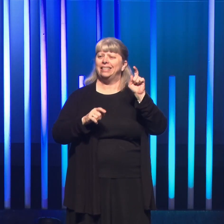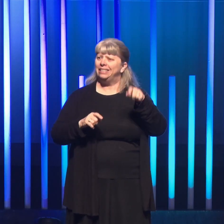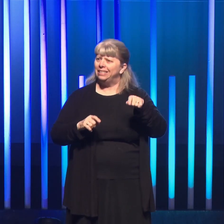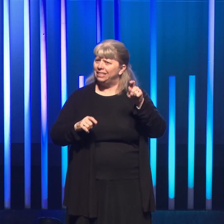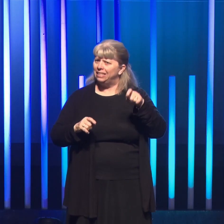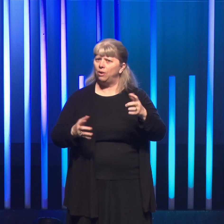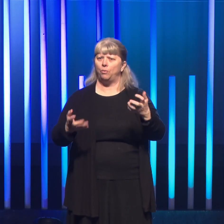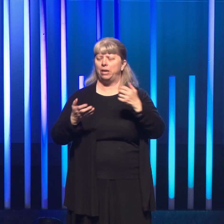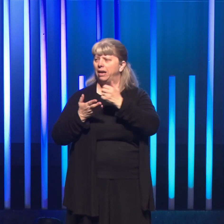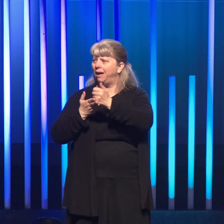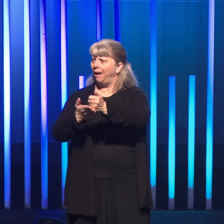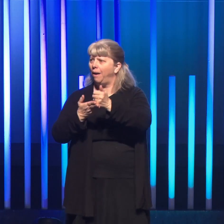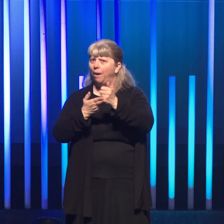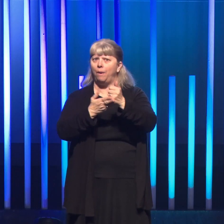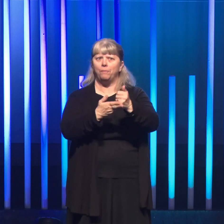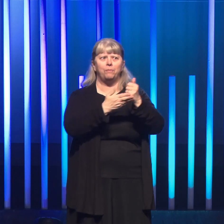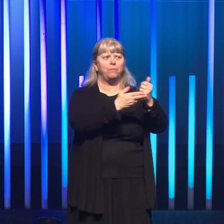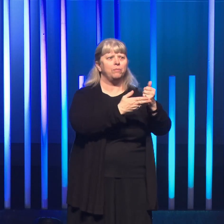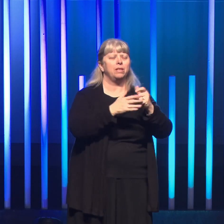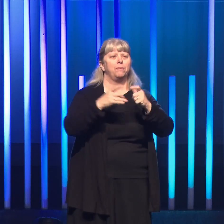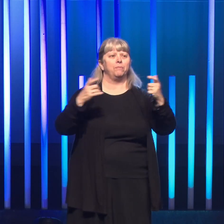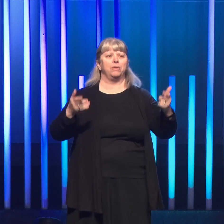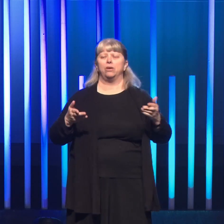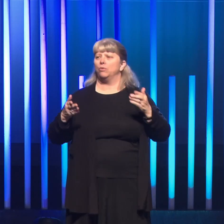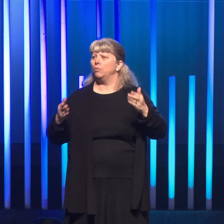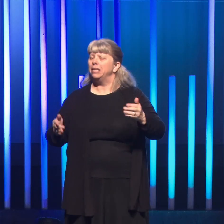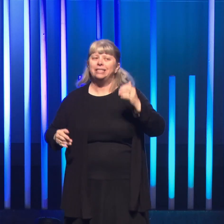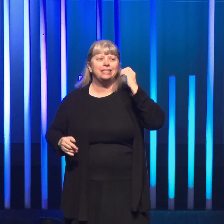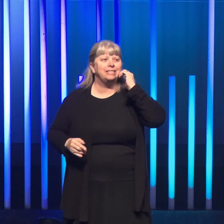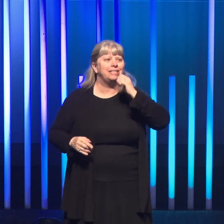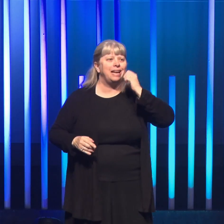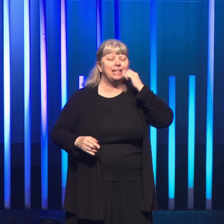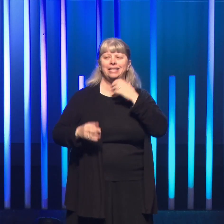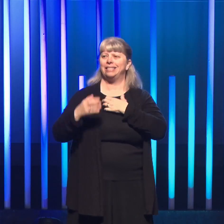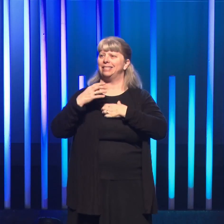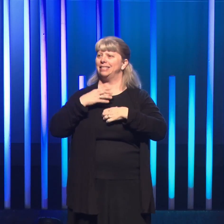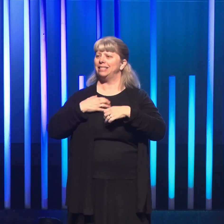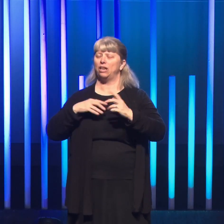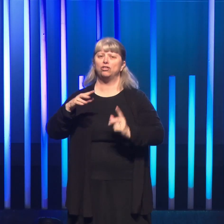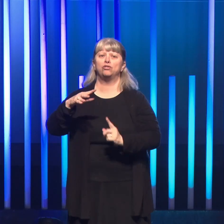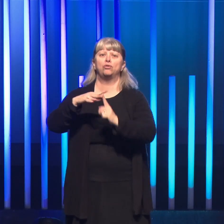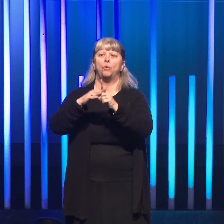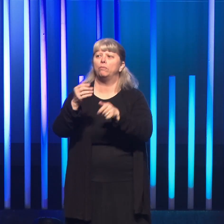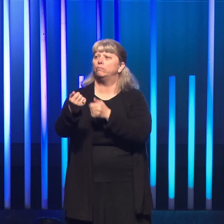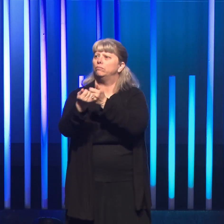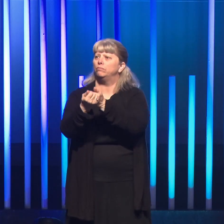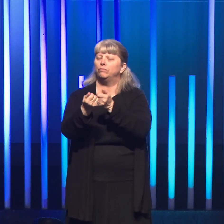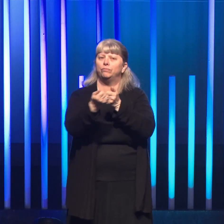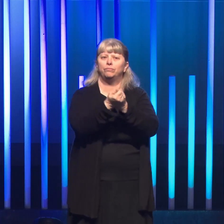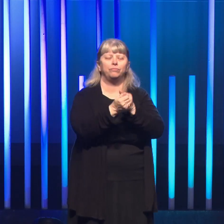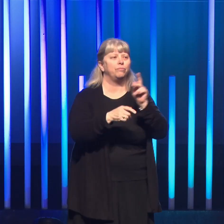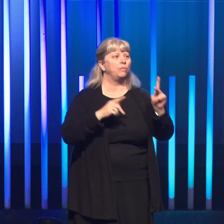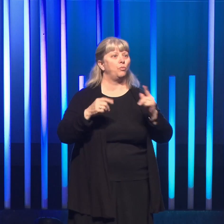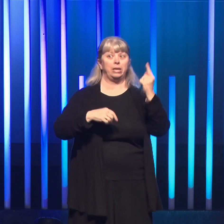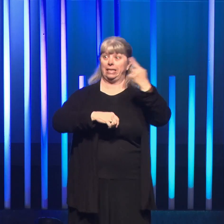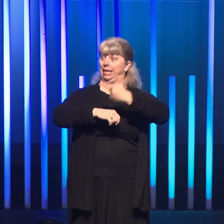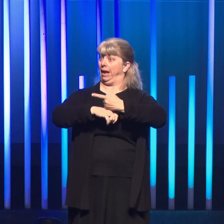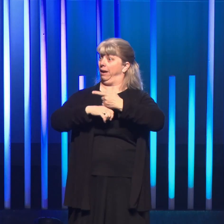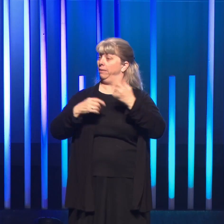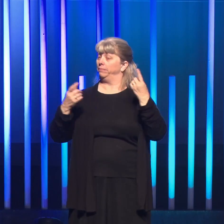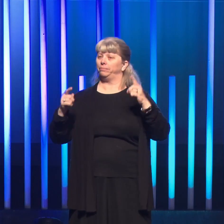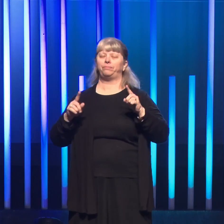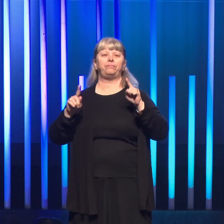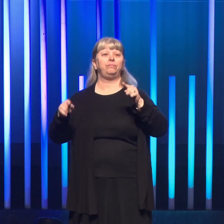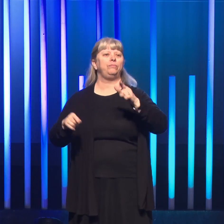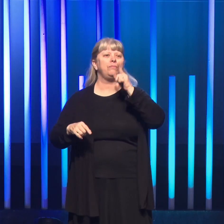to want to help in big ways. I had a daily desire to show up for people. So one day, I